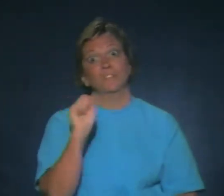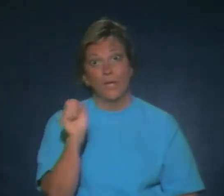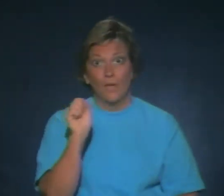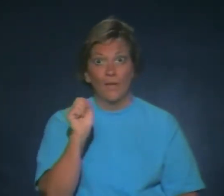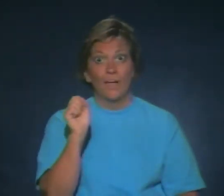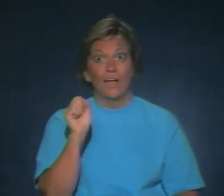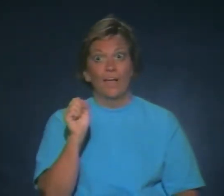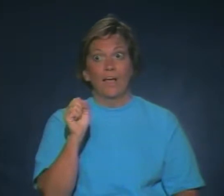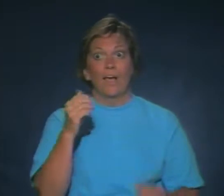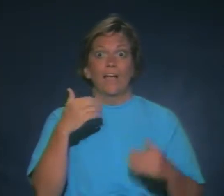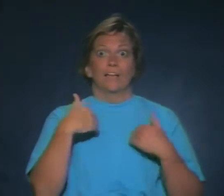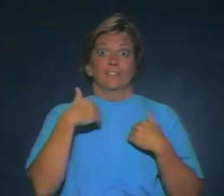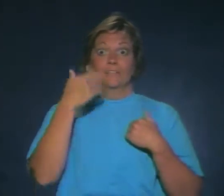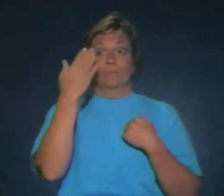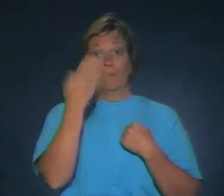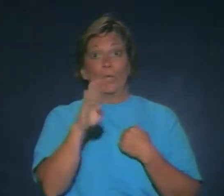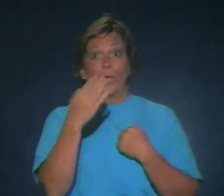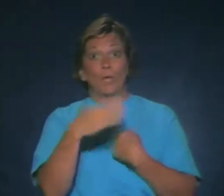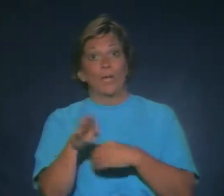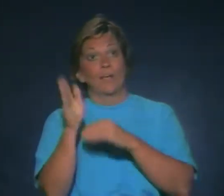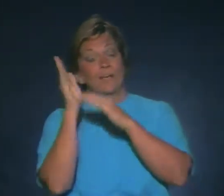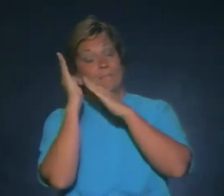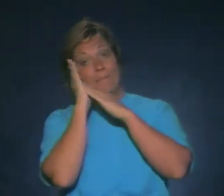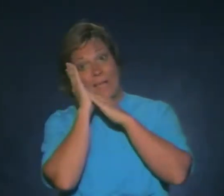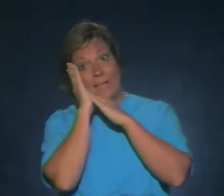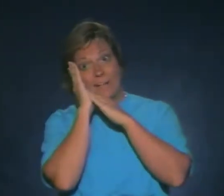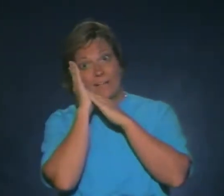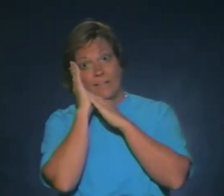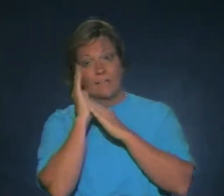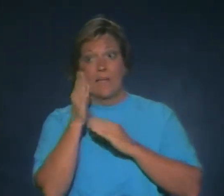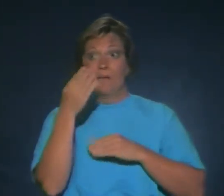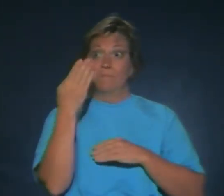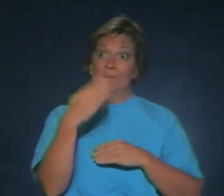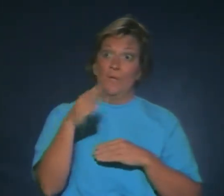She has a blue bed and blue blankets.